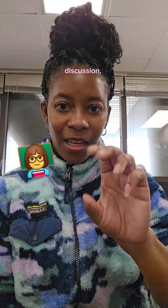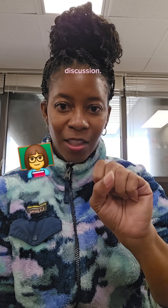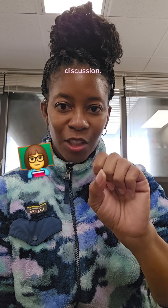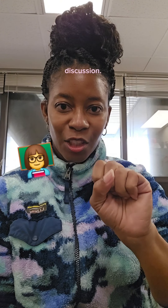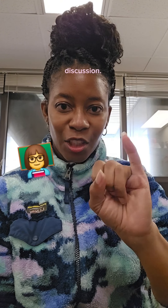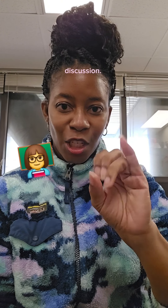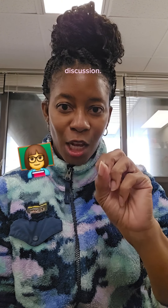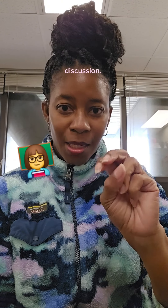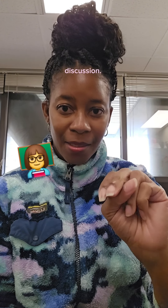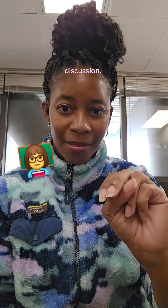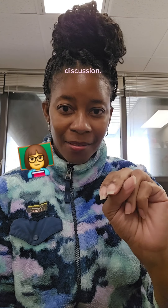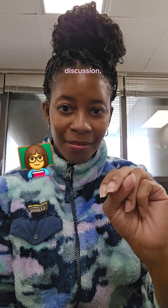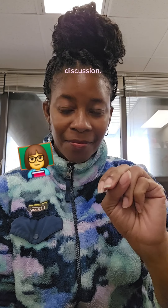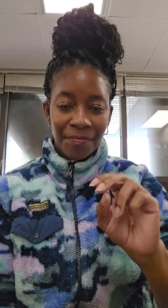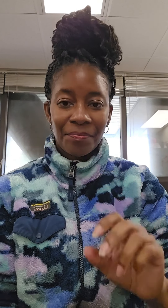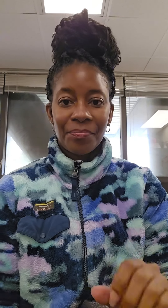dog.